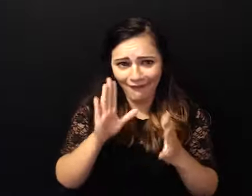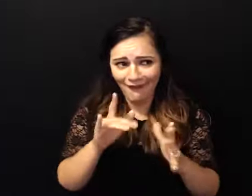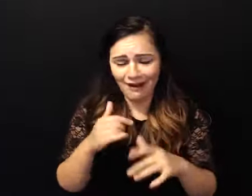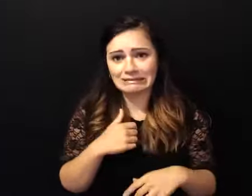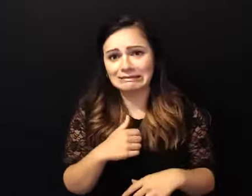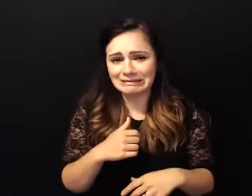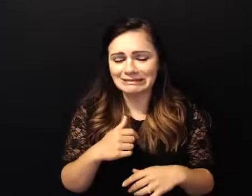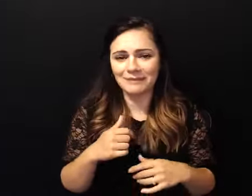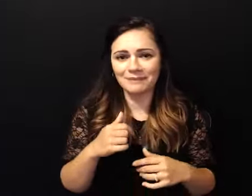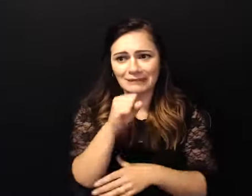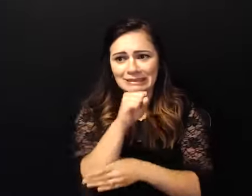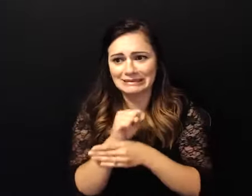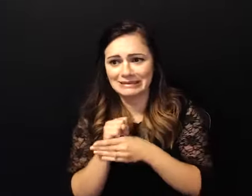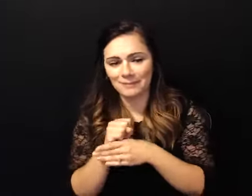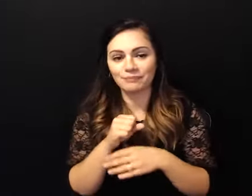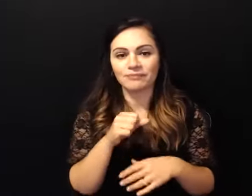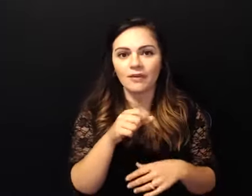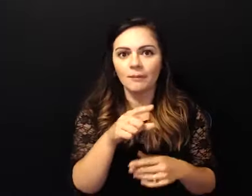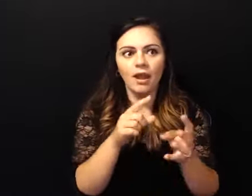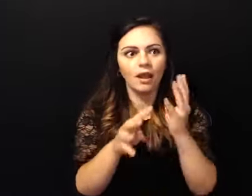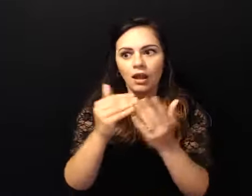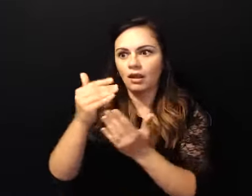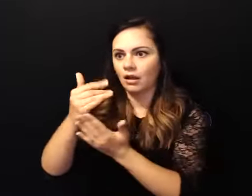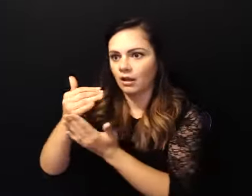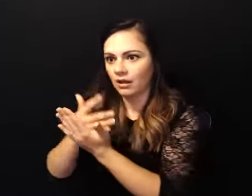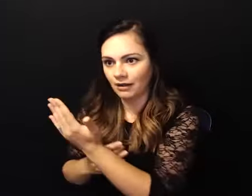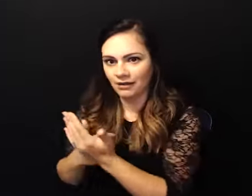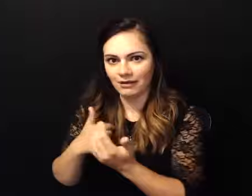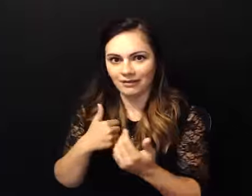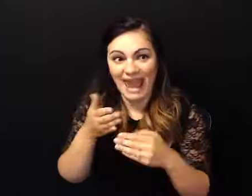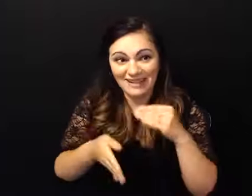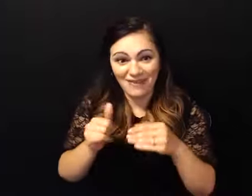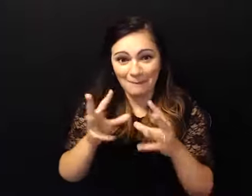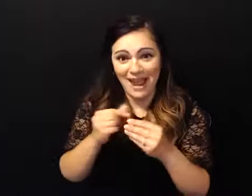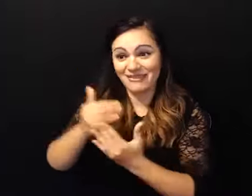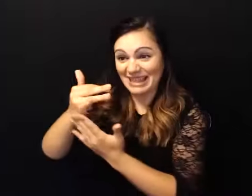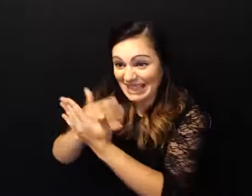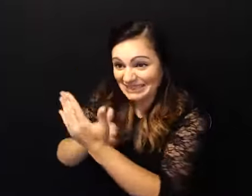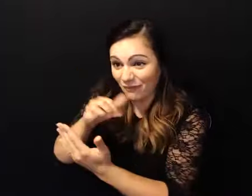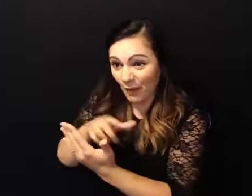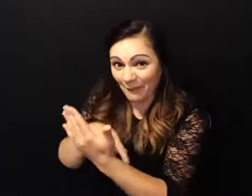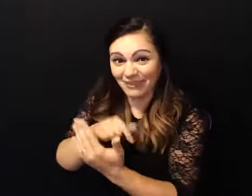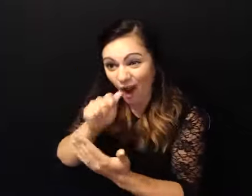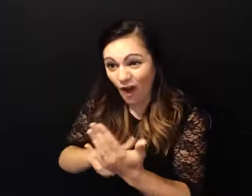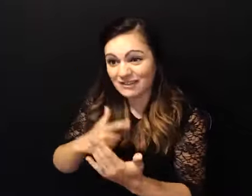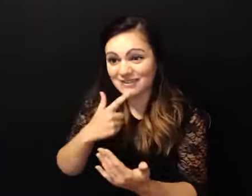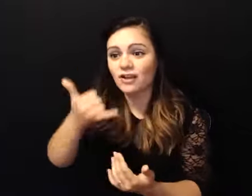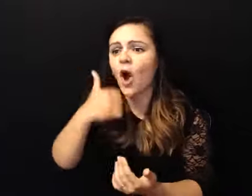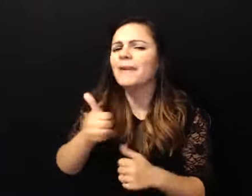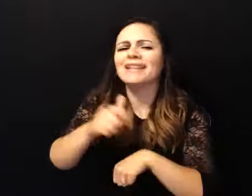hours a day and went out on the after that went out onto the little porch there and uh that crazy girl